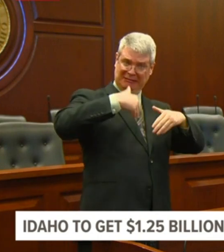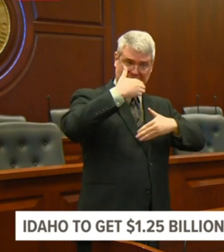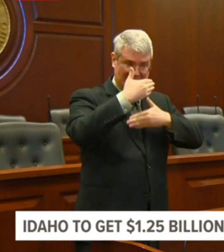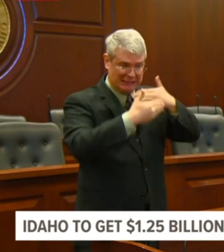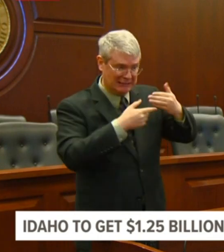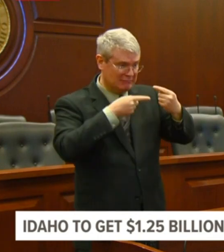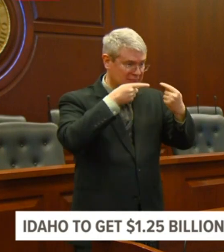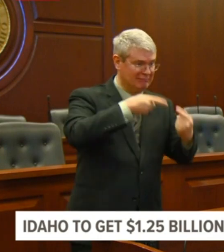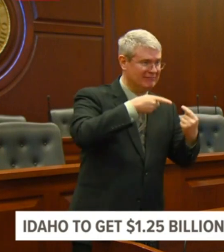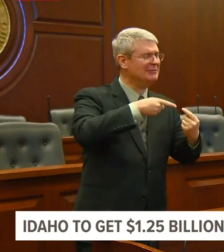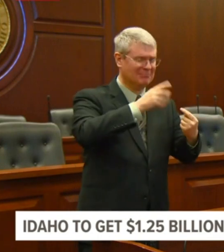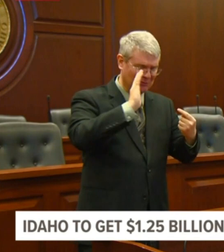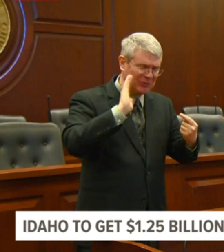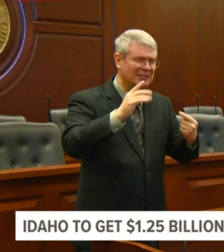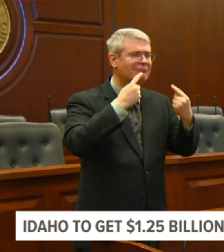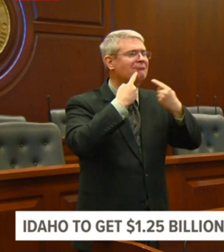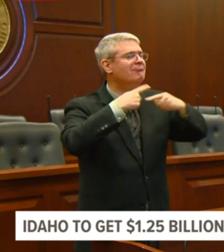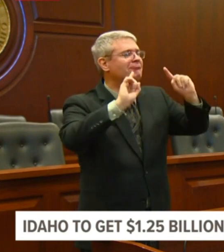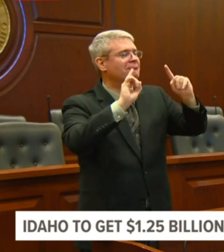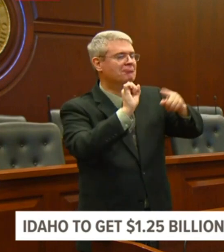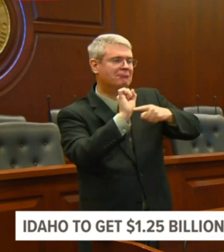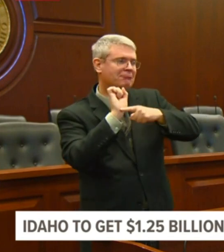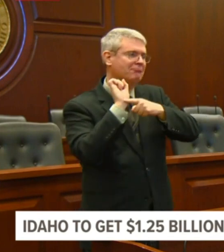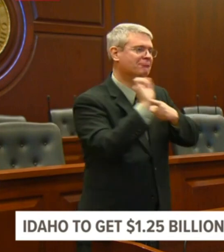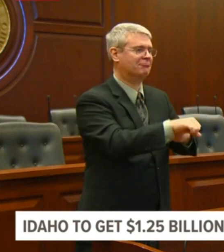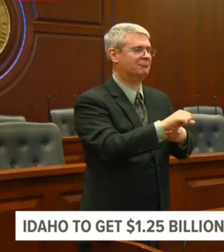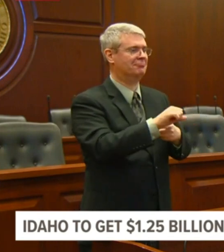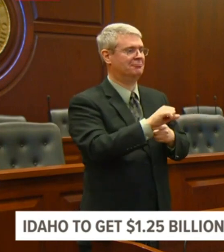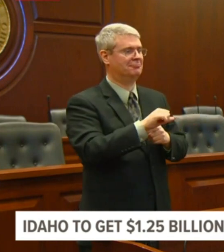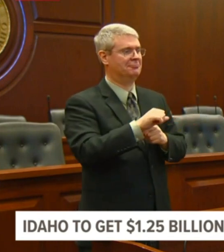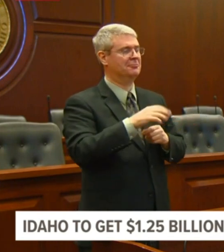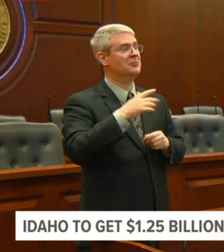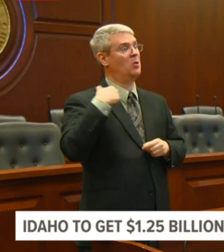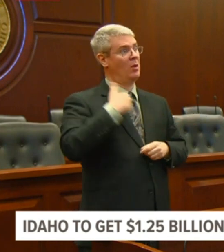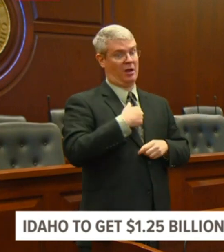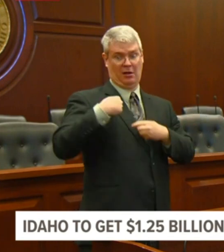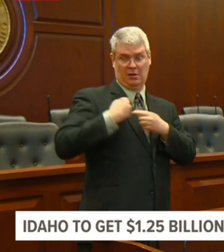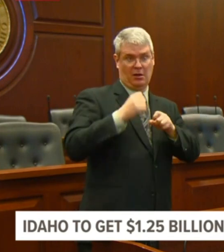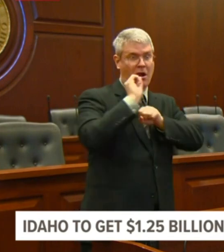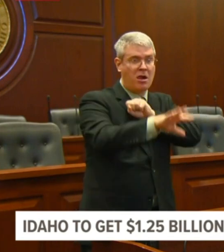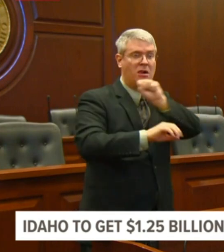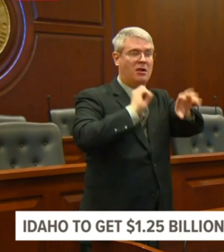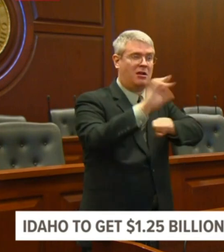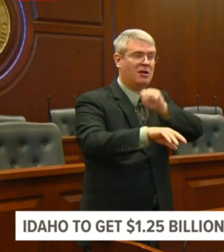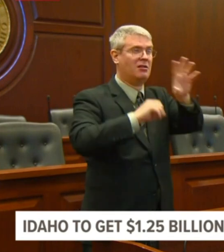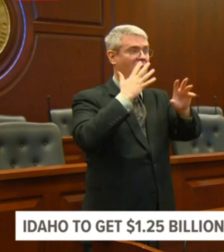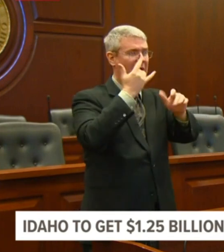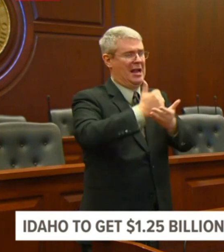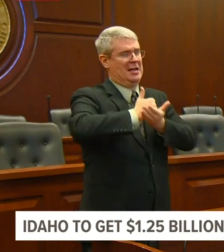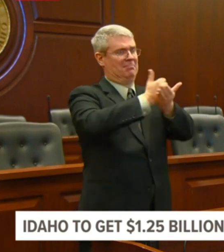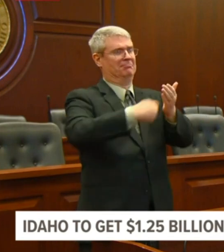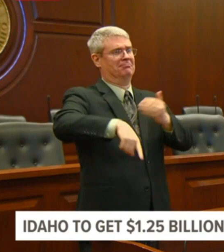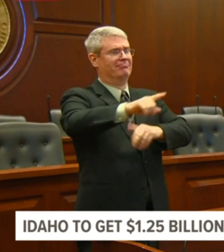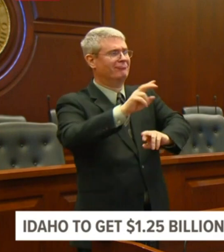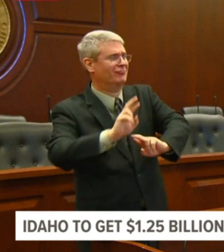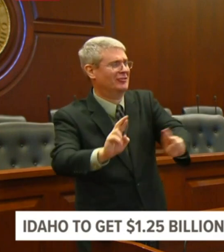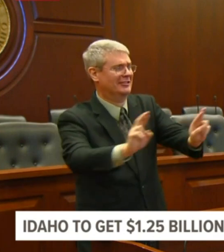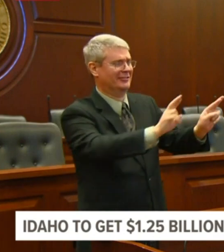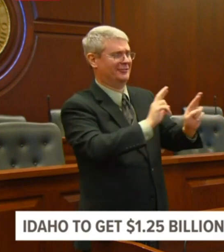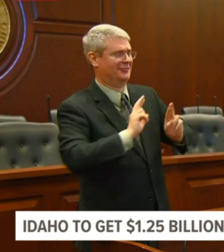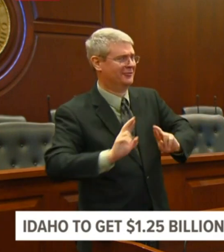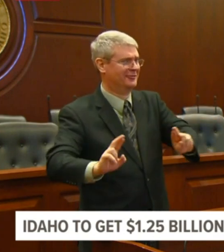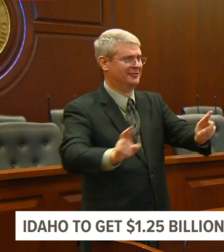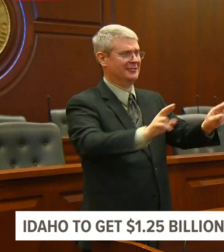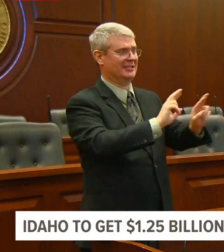before this is for your benefit. These actions, we are being proactive to make sure that we stay